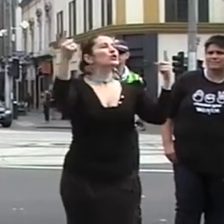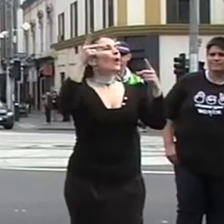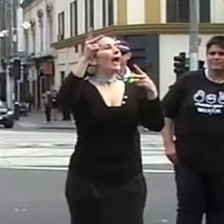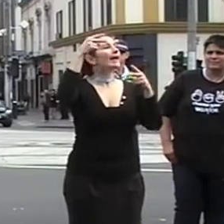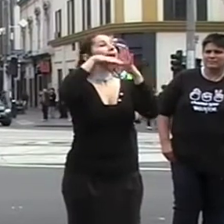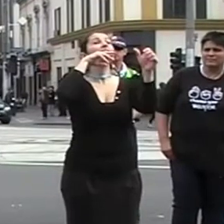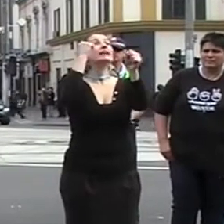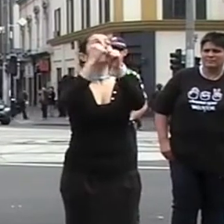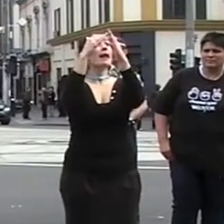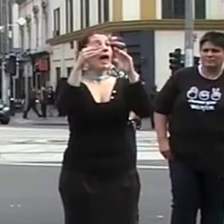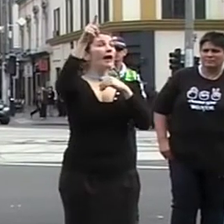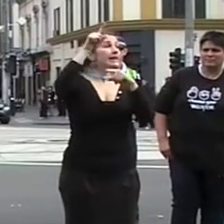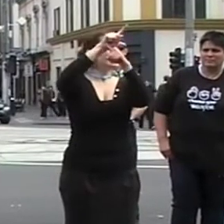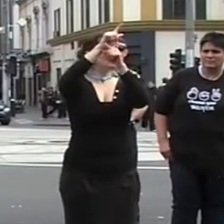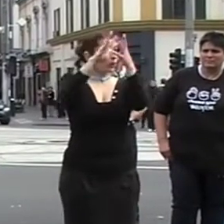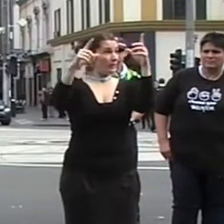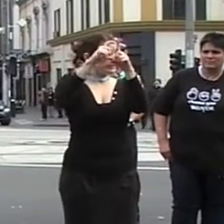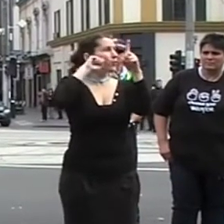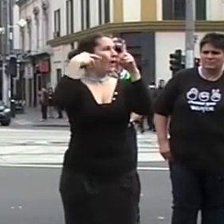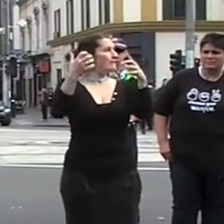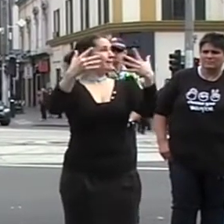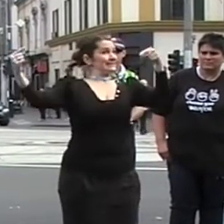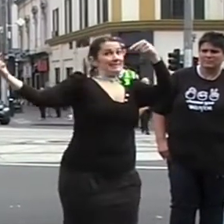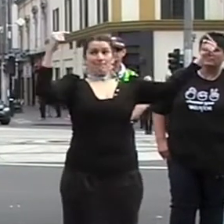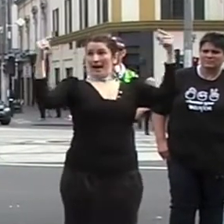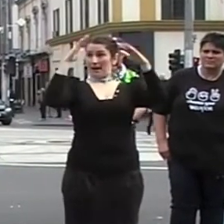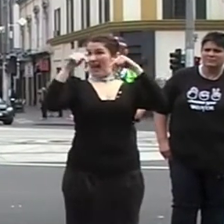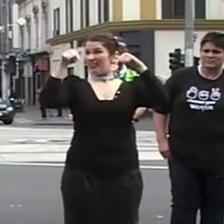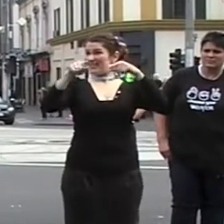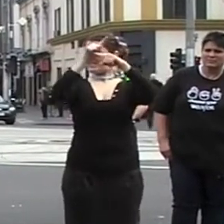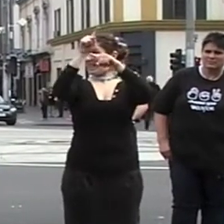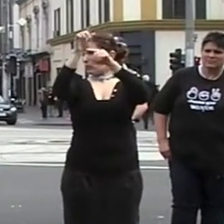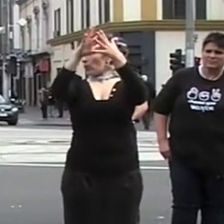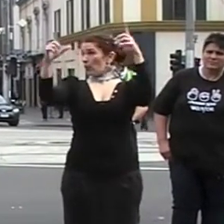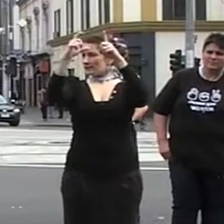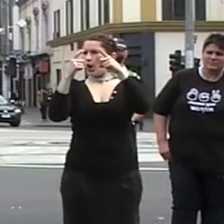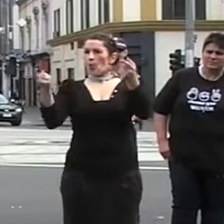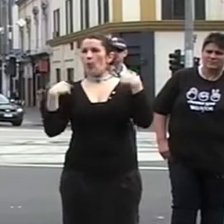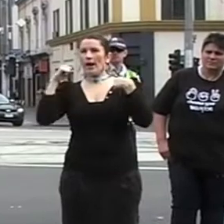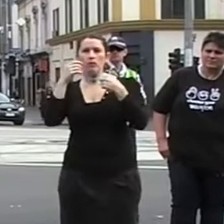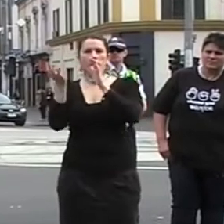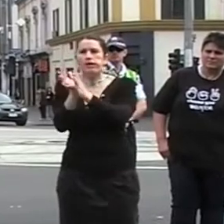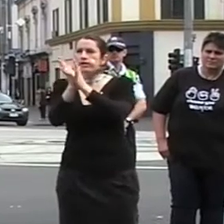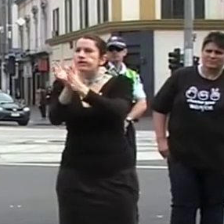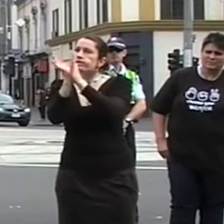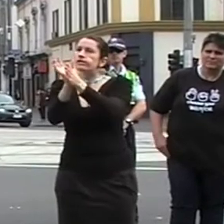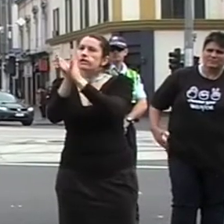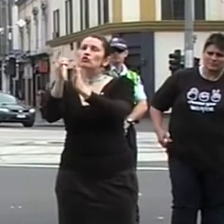Wednesday when this is debated. We will do all we can to persuade the Minister to change his mind and reinstate the